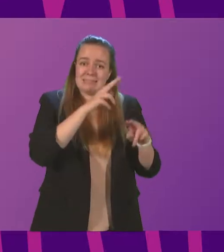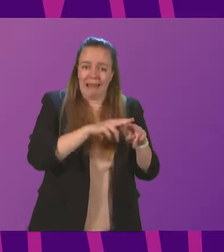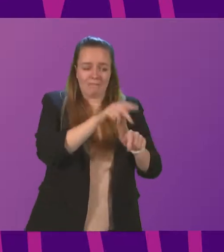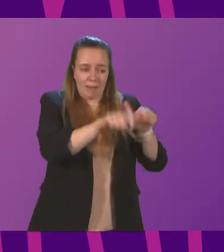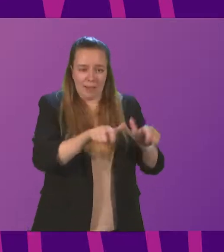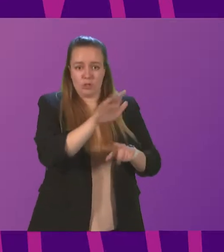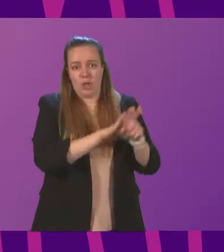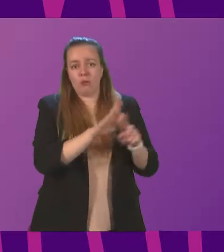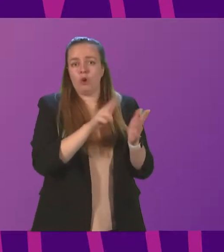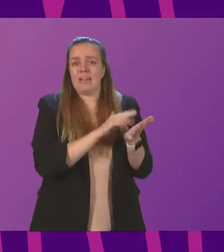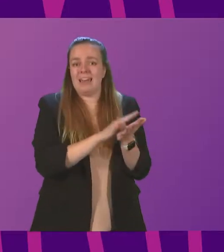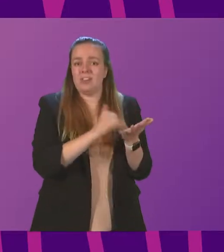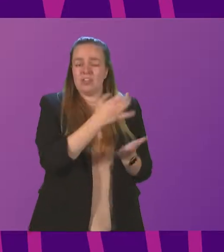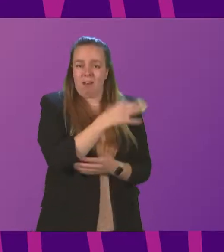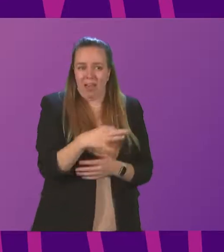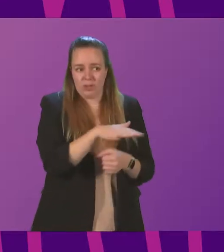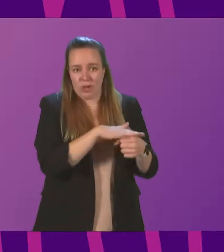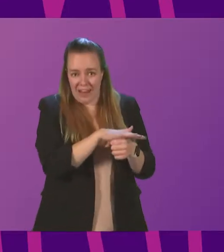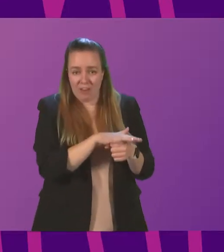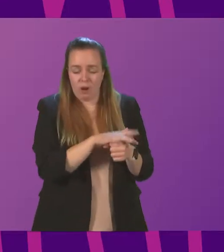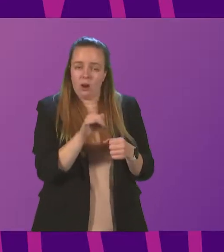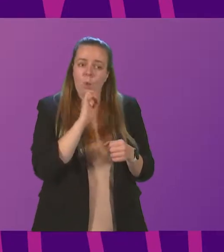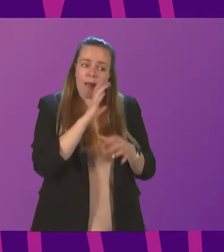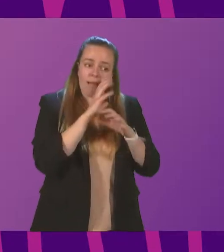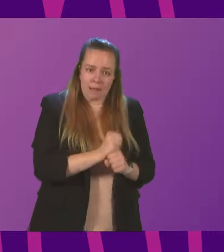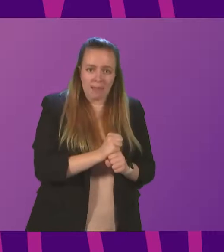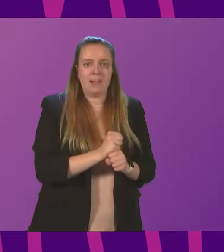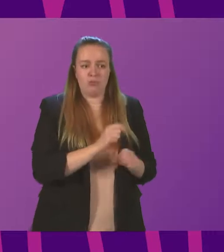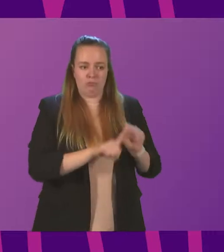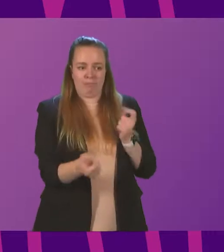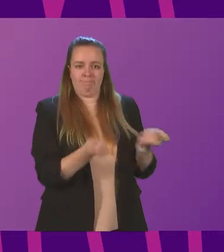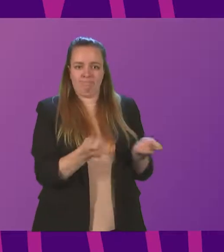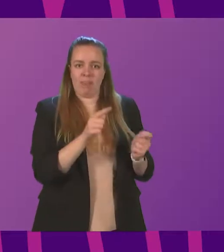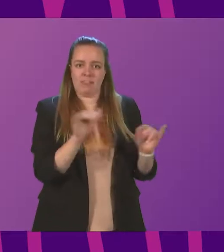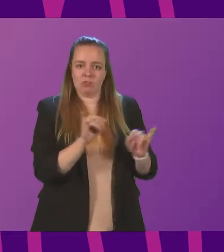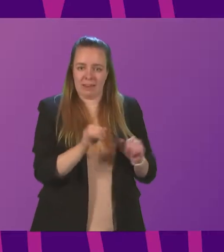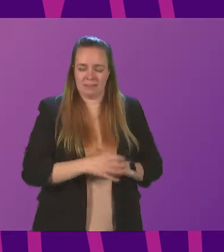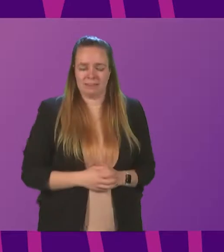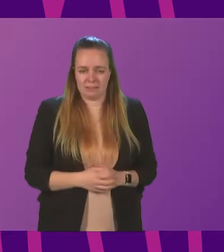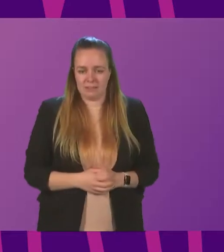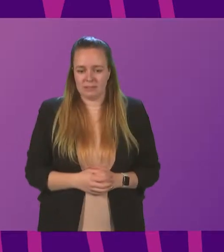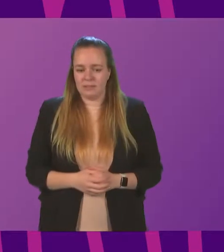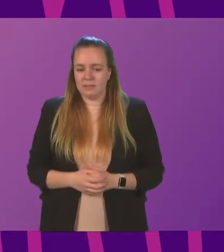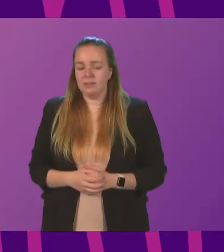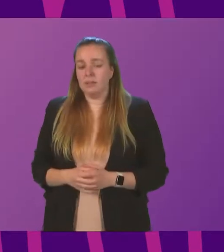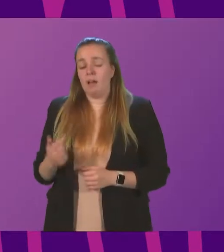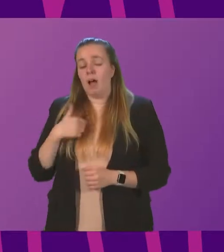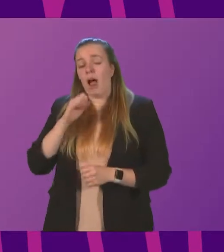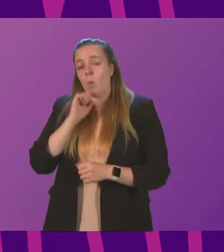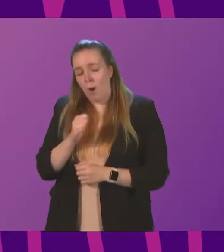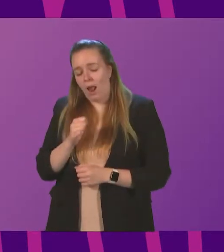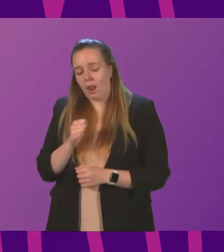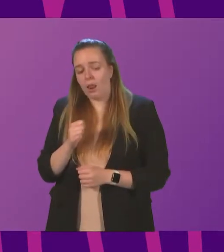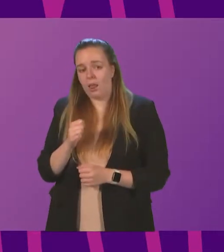the NHS Lanarkshire locality? And will he commit to getting a grip of this crisis? Cabinet Secretary. I will do, representing officers,